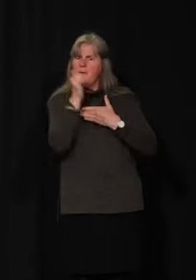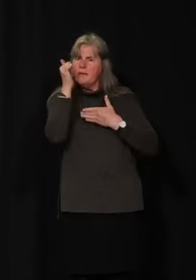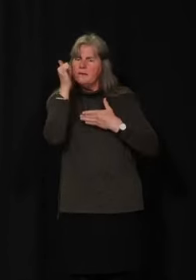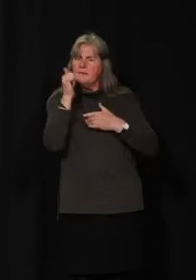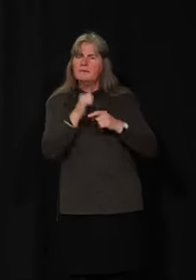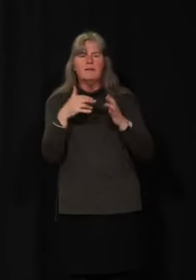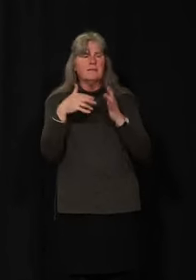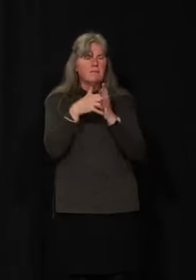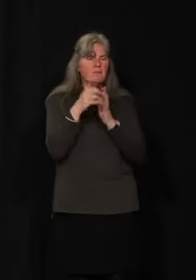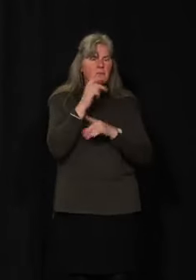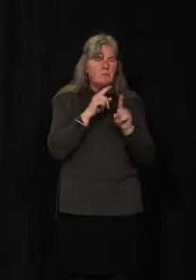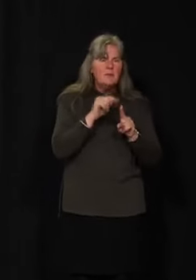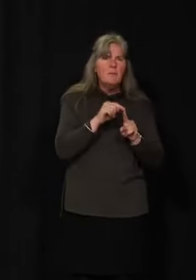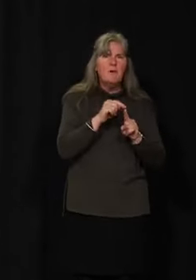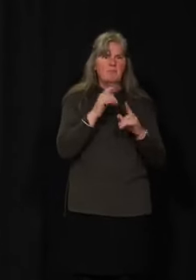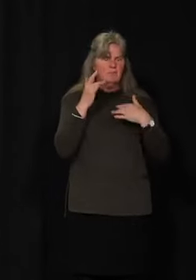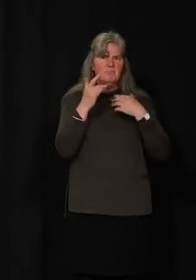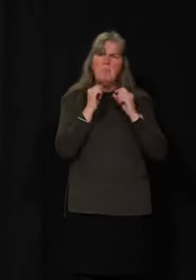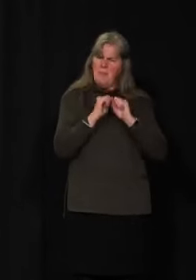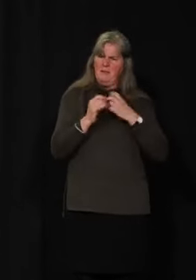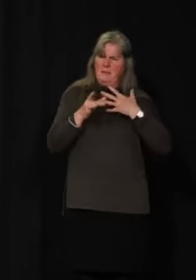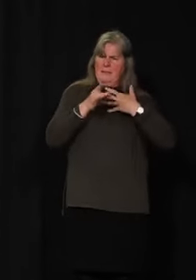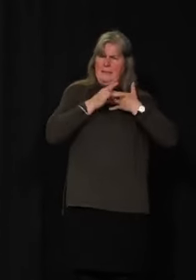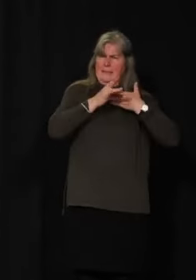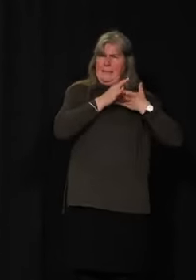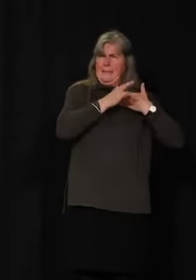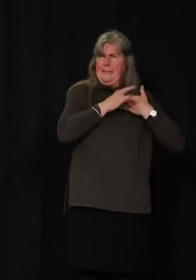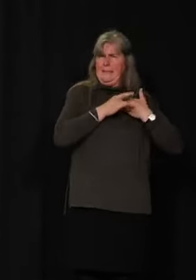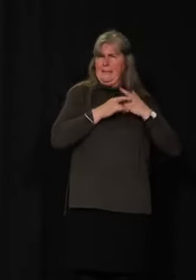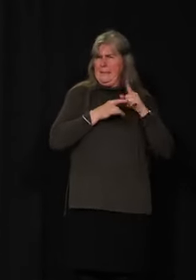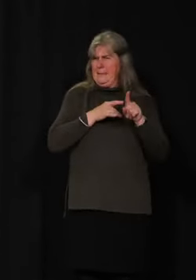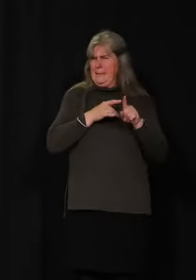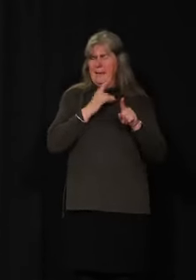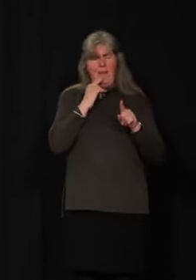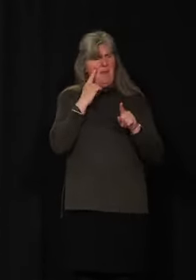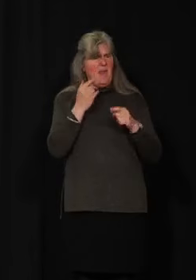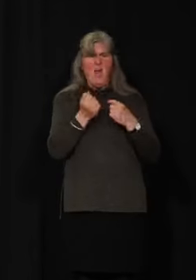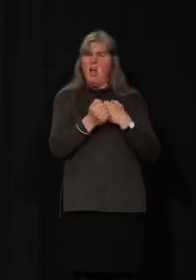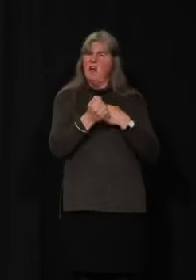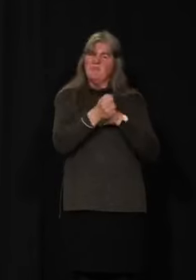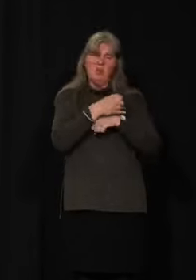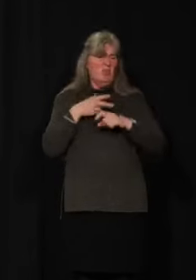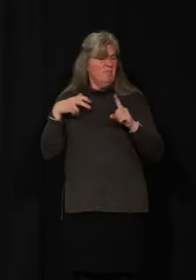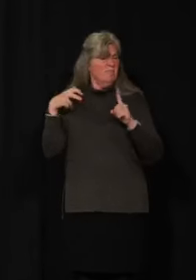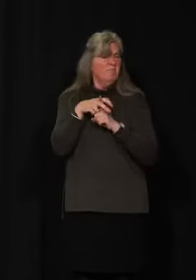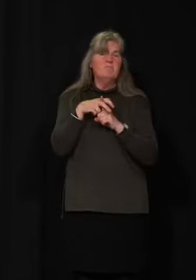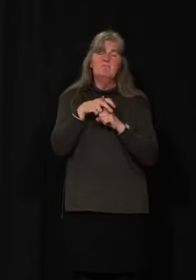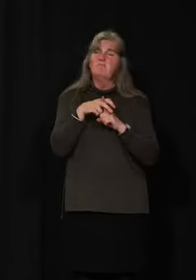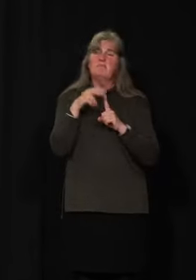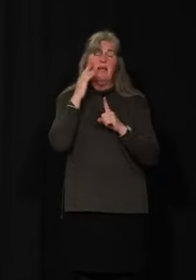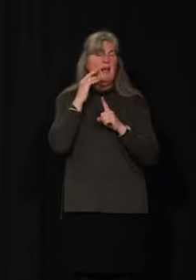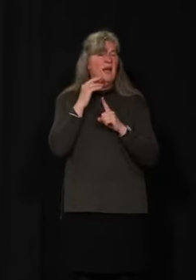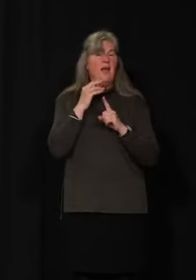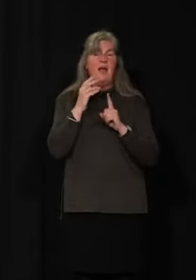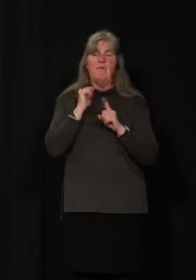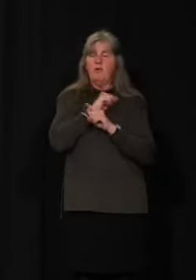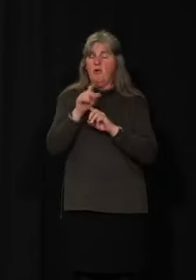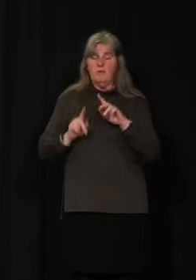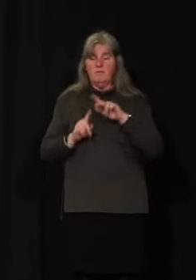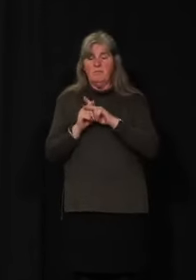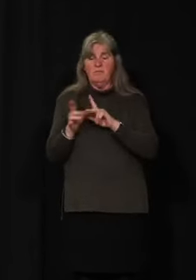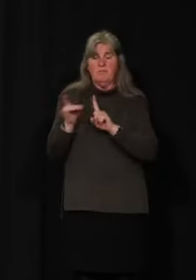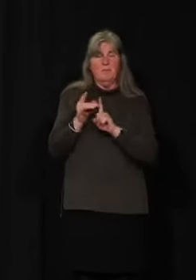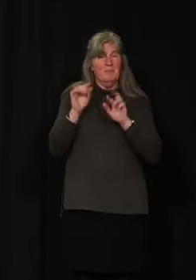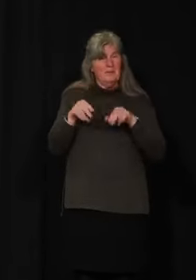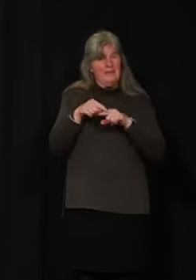contact with large numbers of people, would be a cost effective early warning system for arrival of the virus in Yukon. Given the success